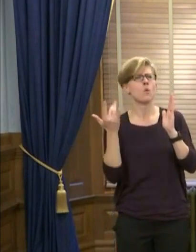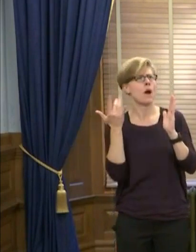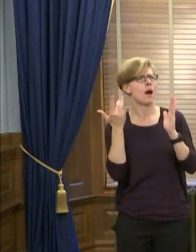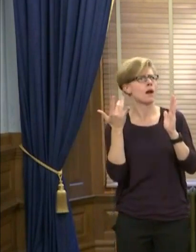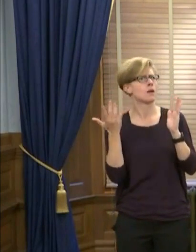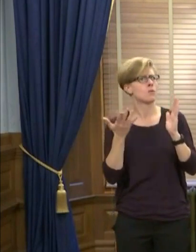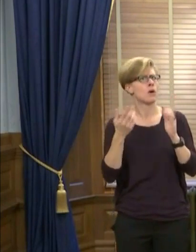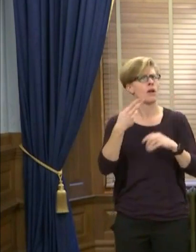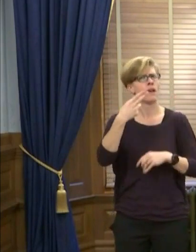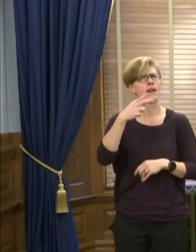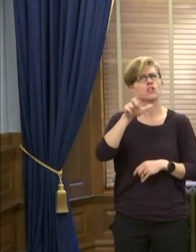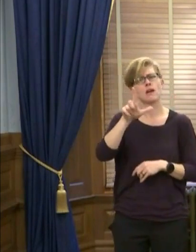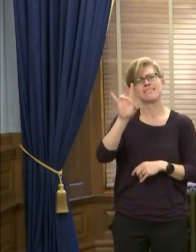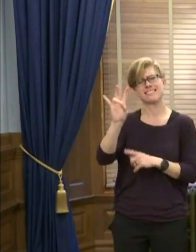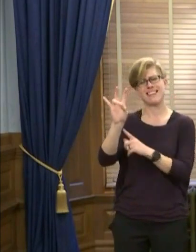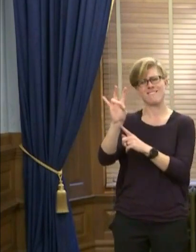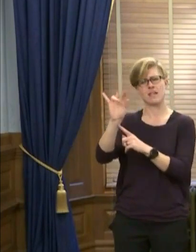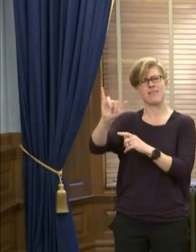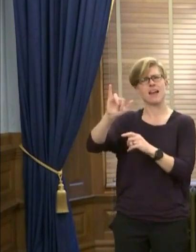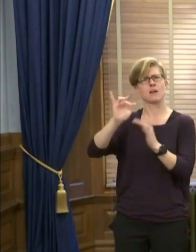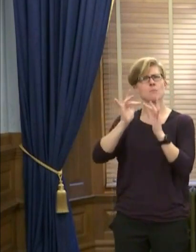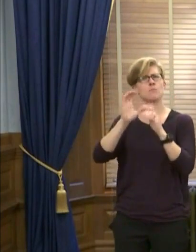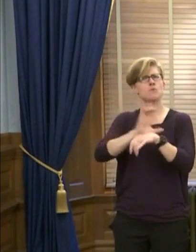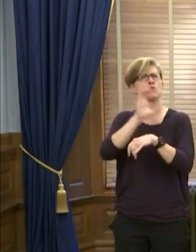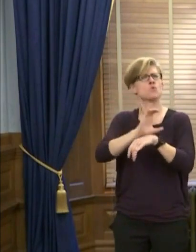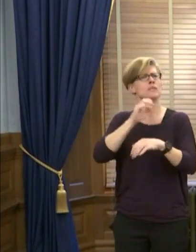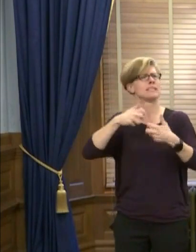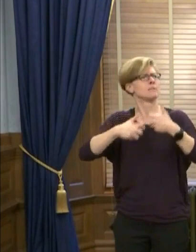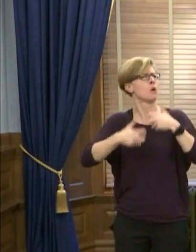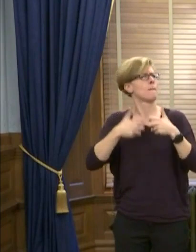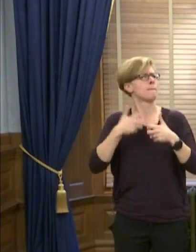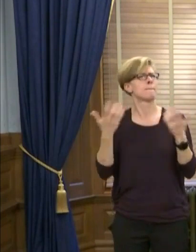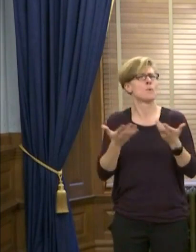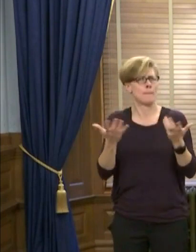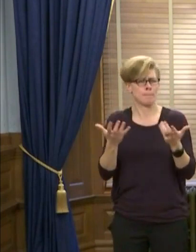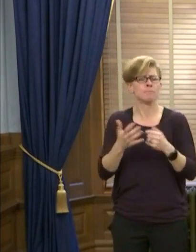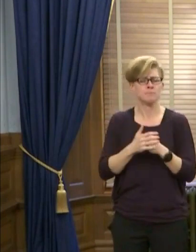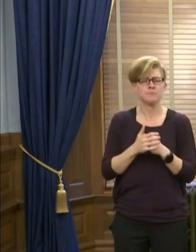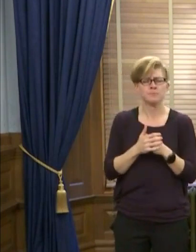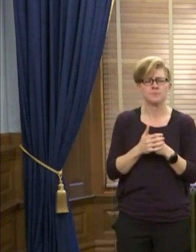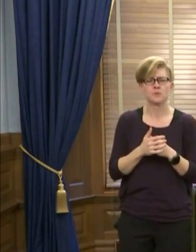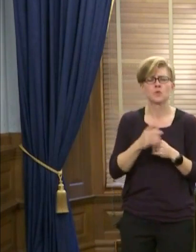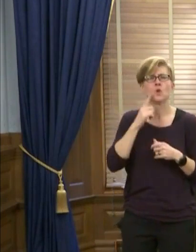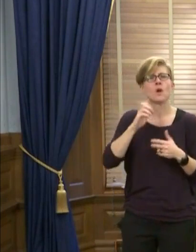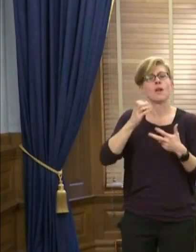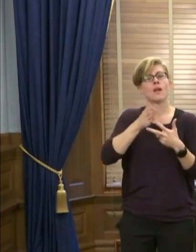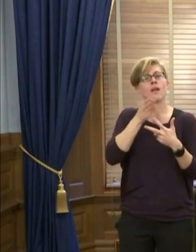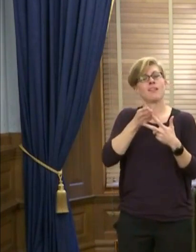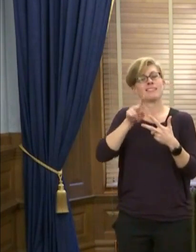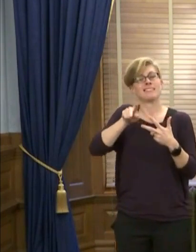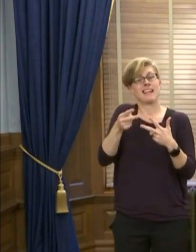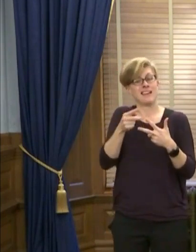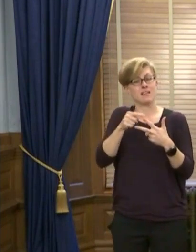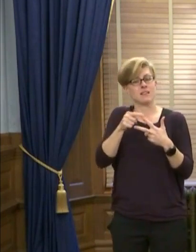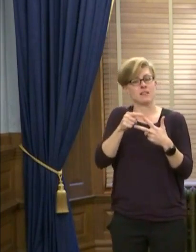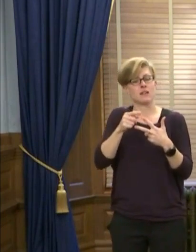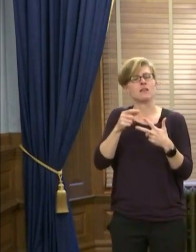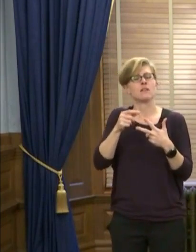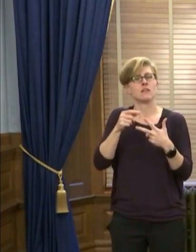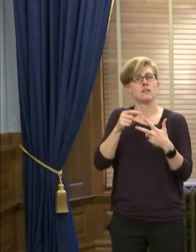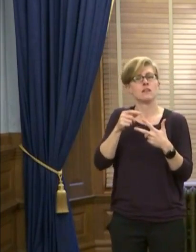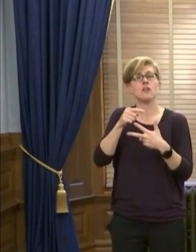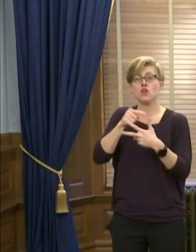the HL7 interface issue? So what we're doing as part of this, also part two, if you will, is fixing